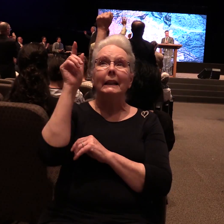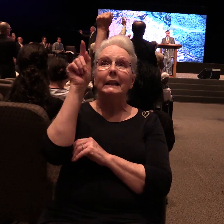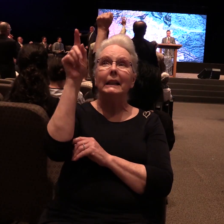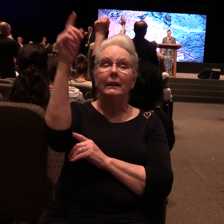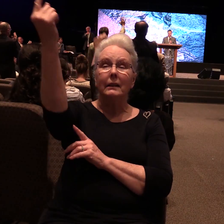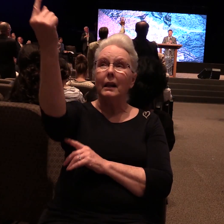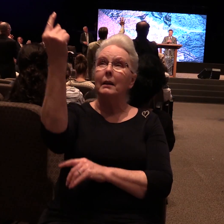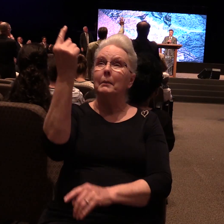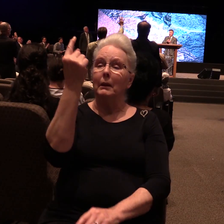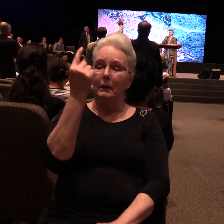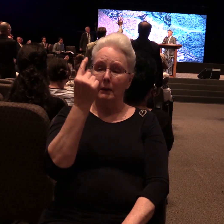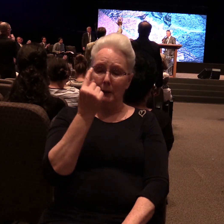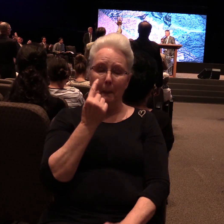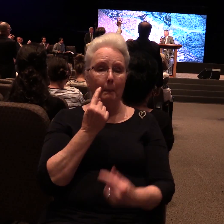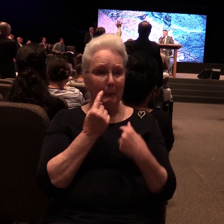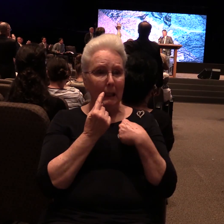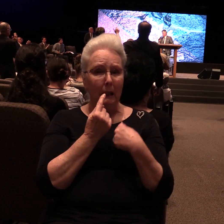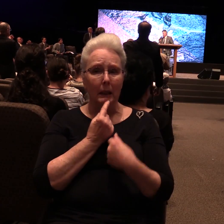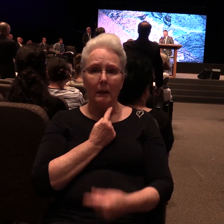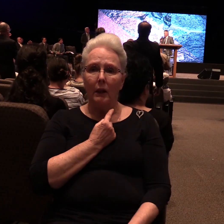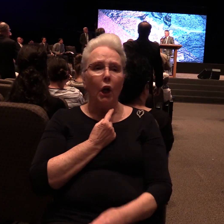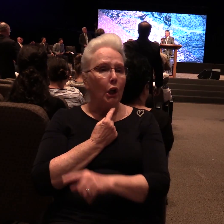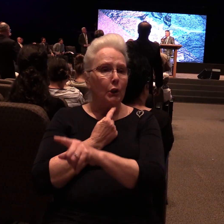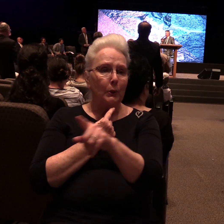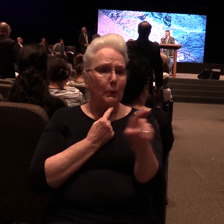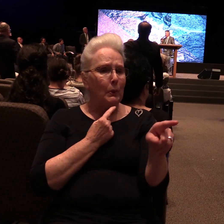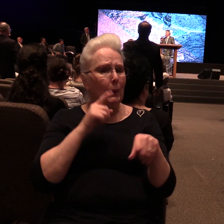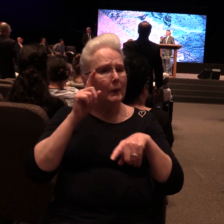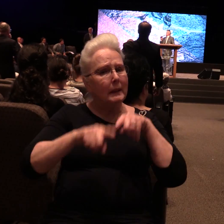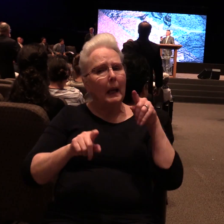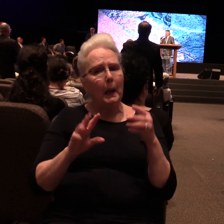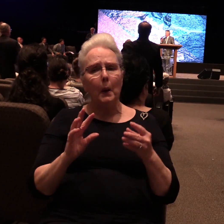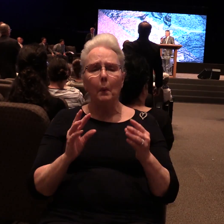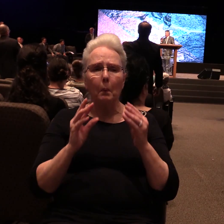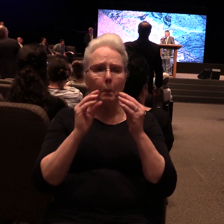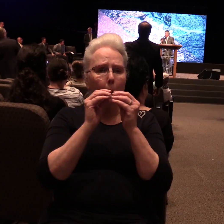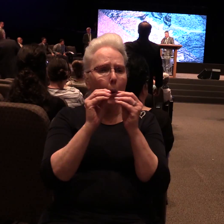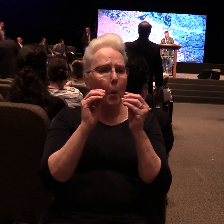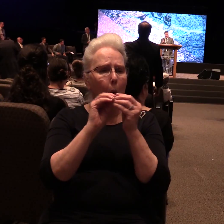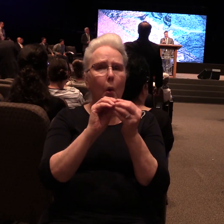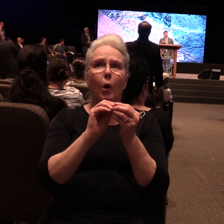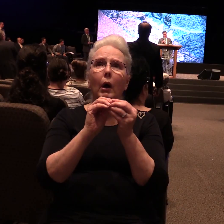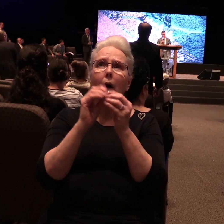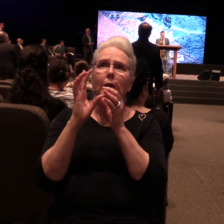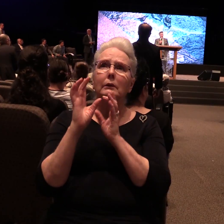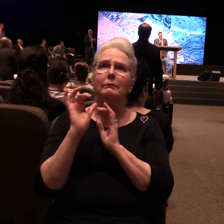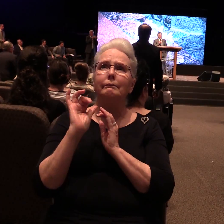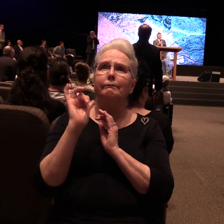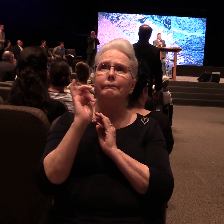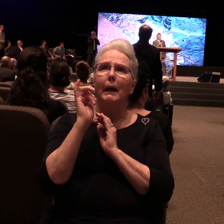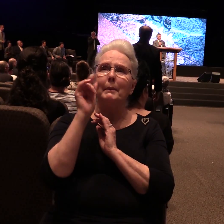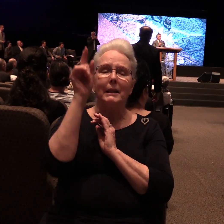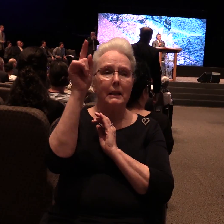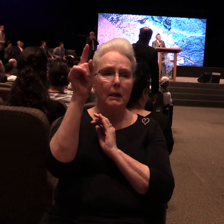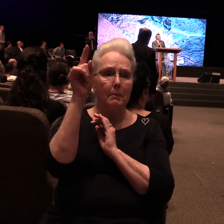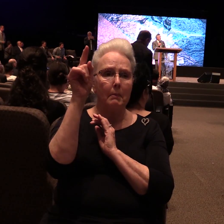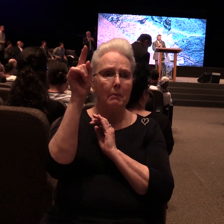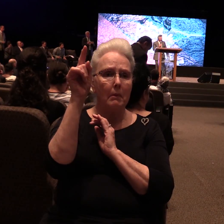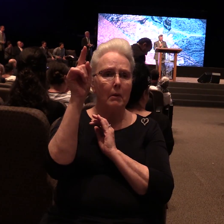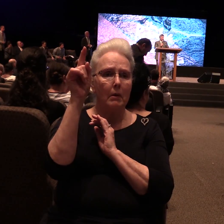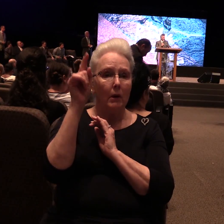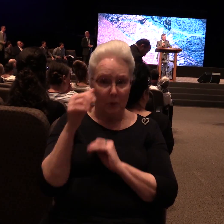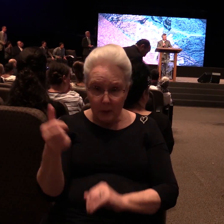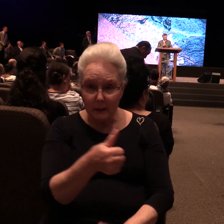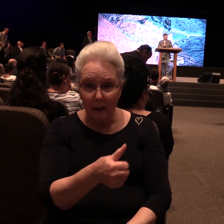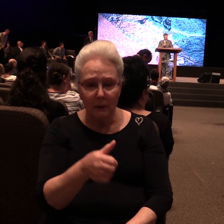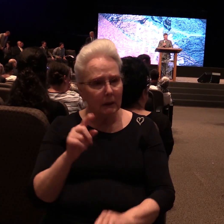down to me. You could not become more godly. So God became you. And through the